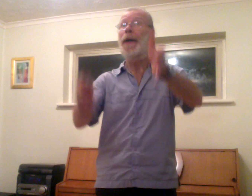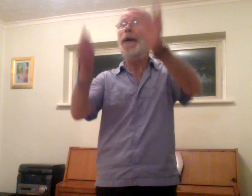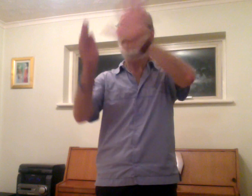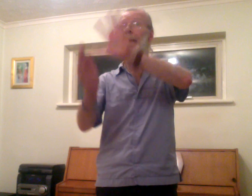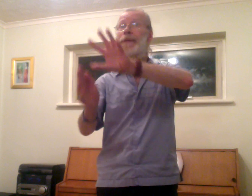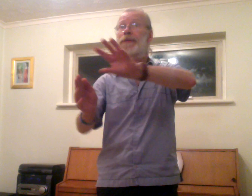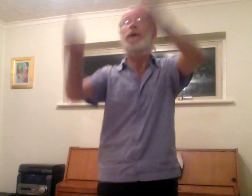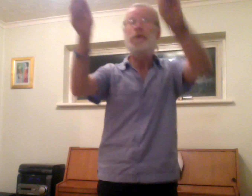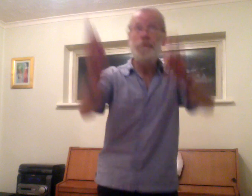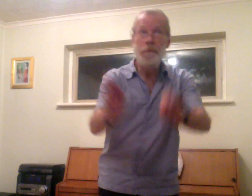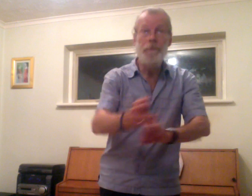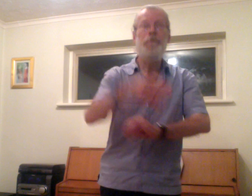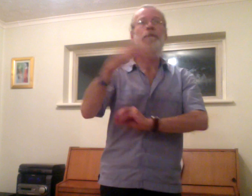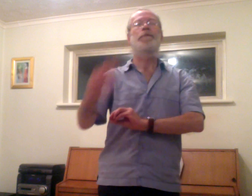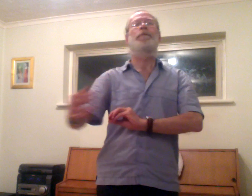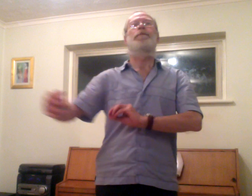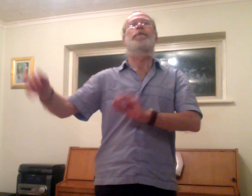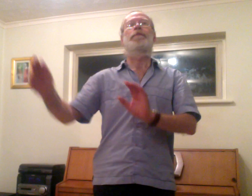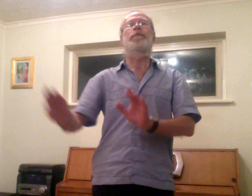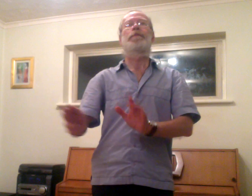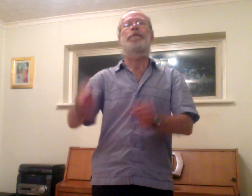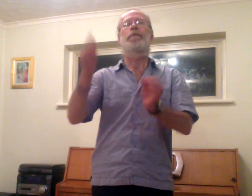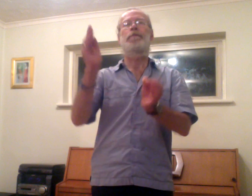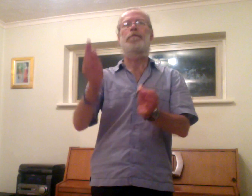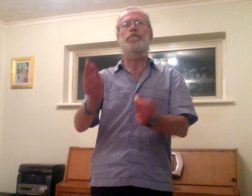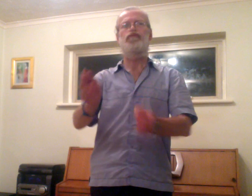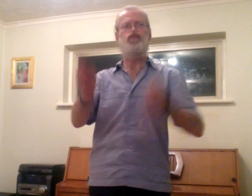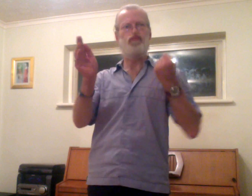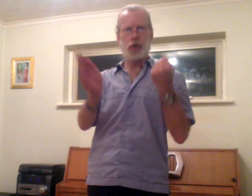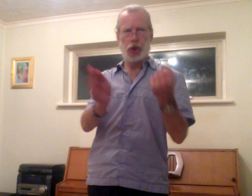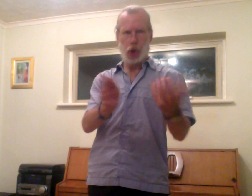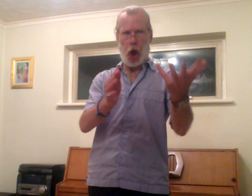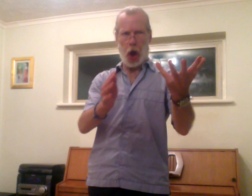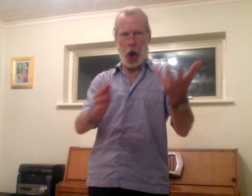The time for healing wounds has come